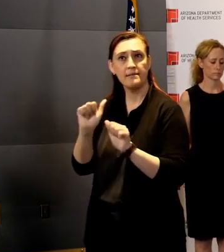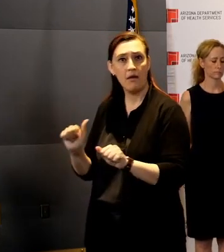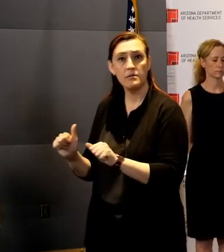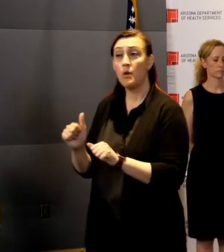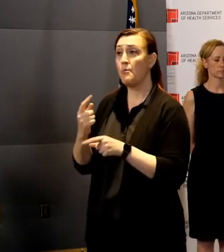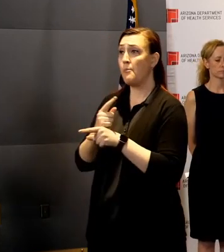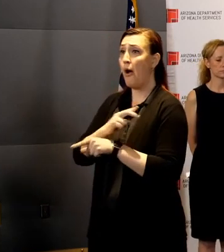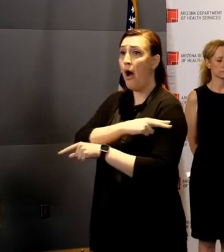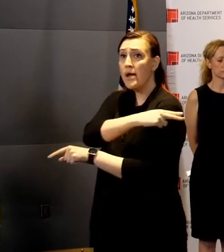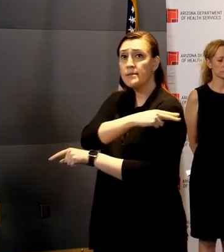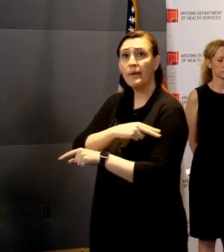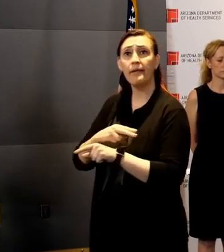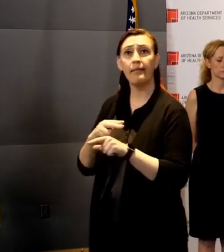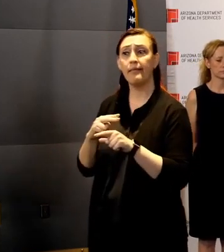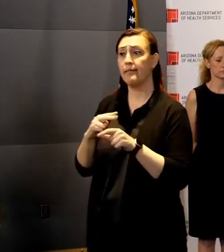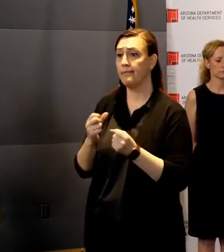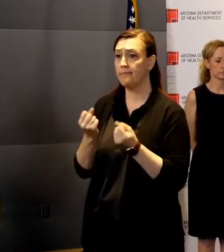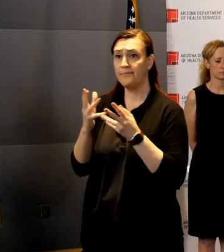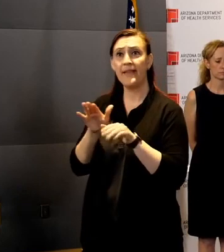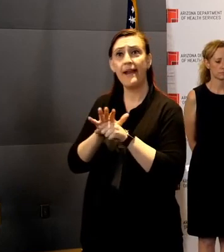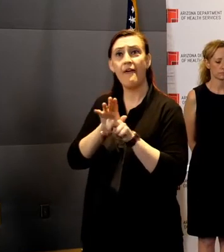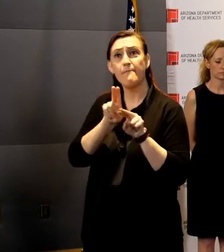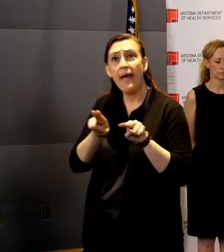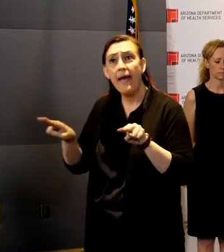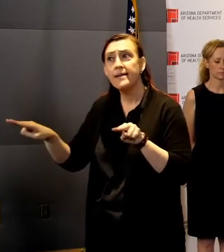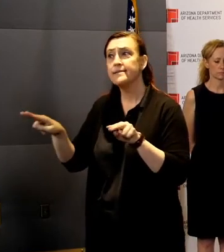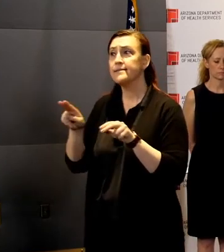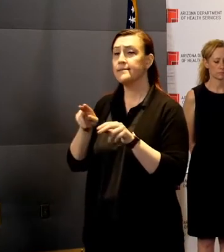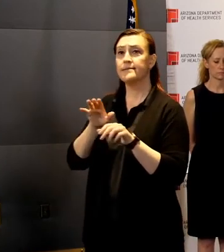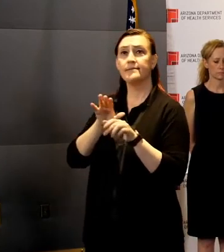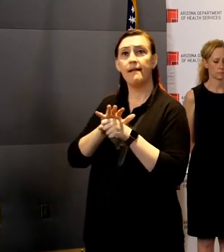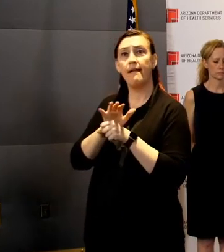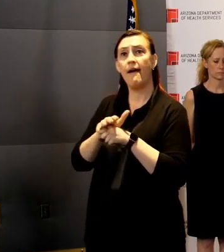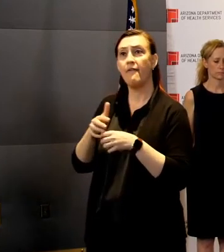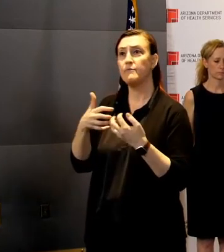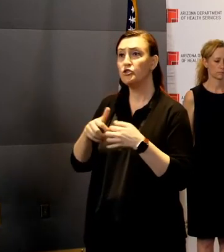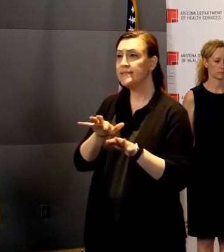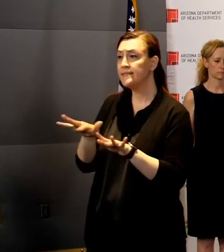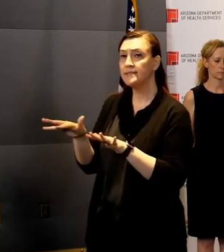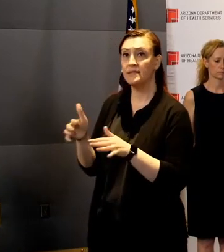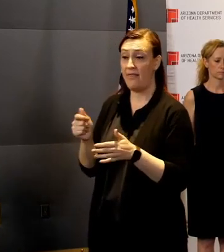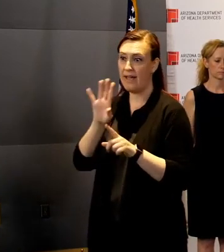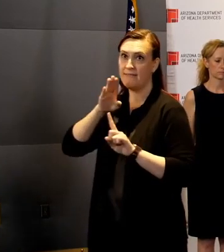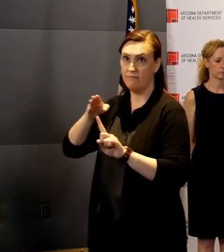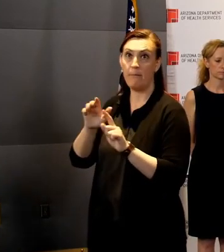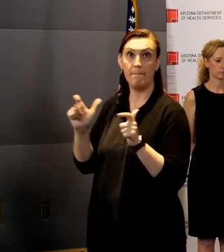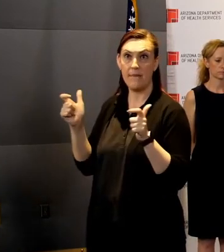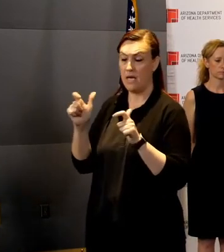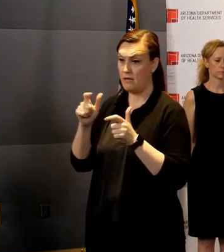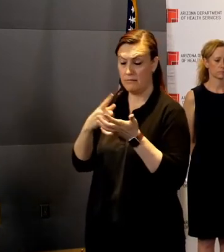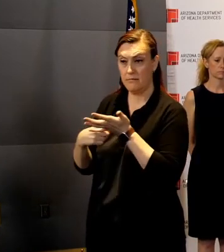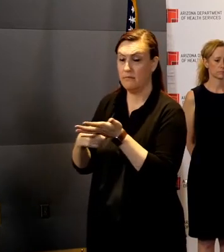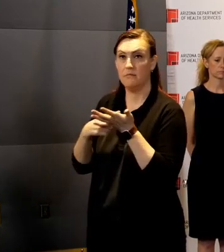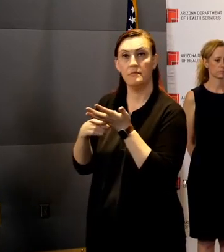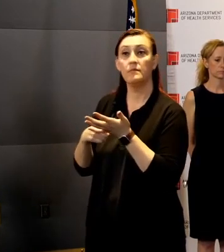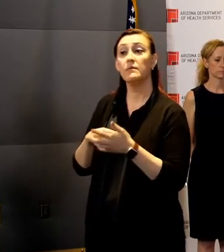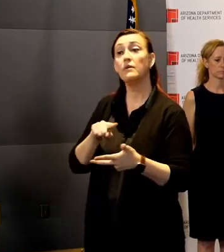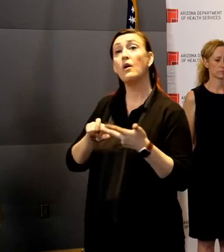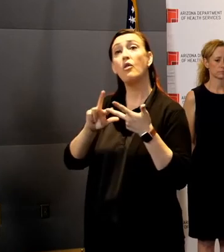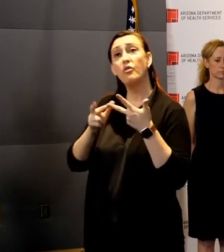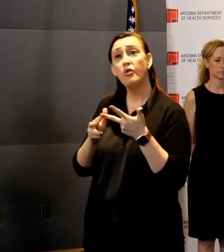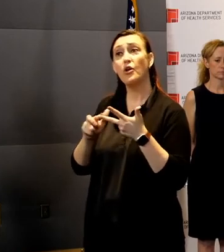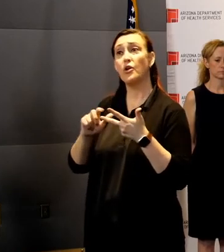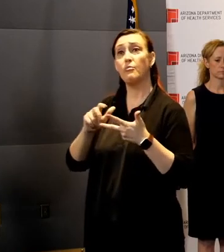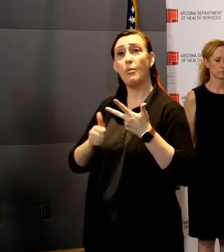hospital capacity that's necessary. Third, we're focused on those that are on the front lines,